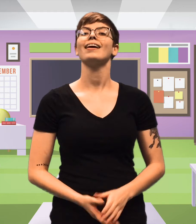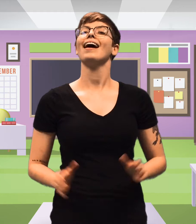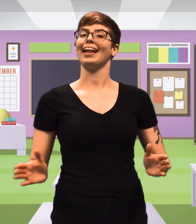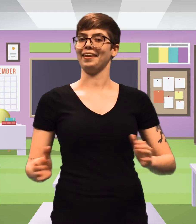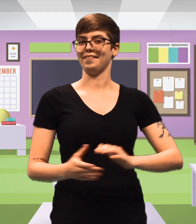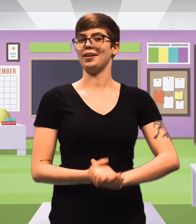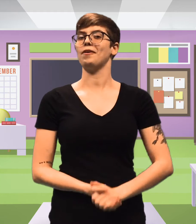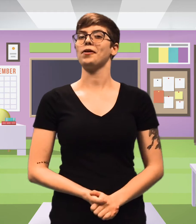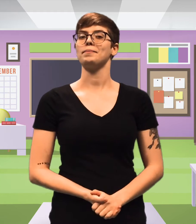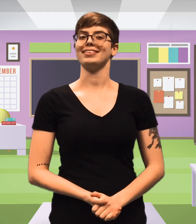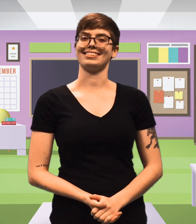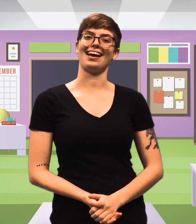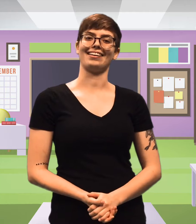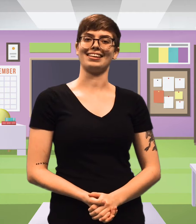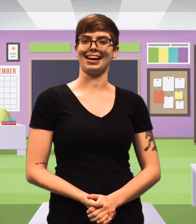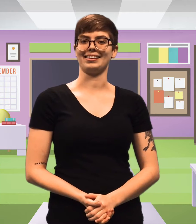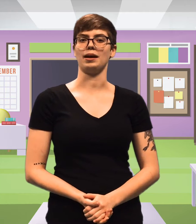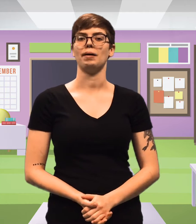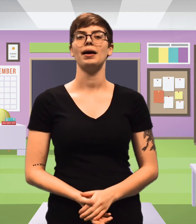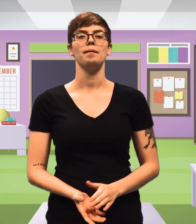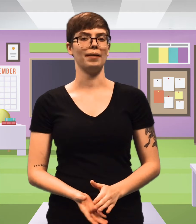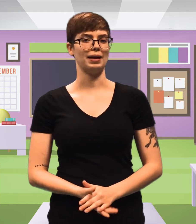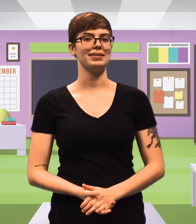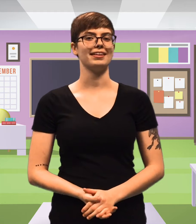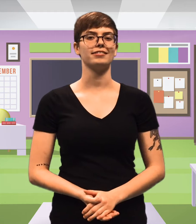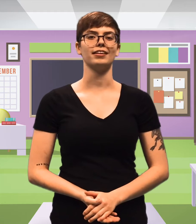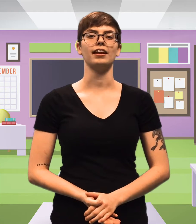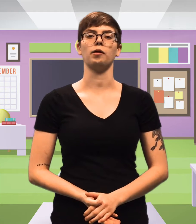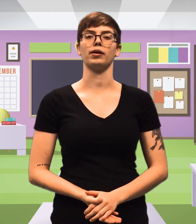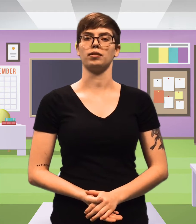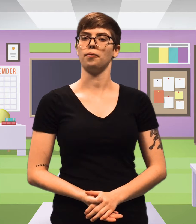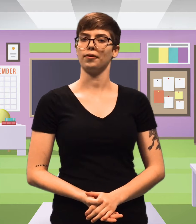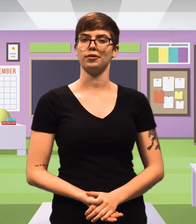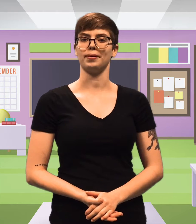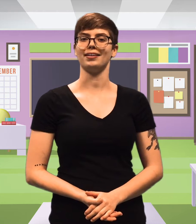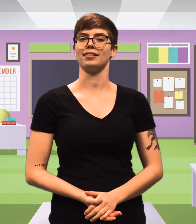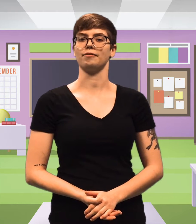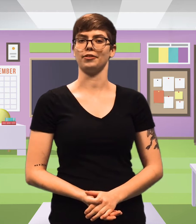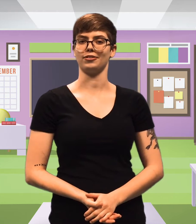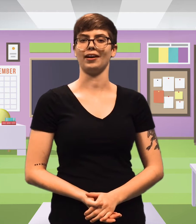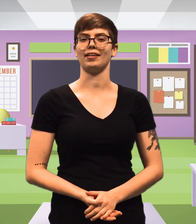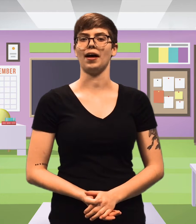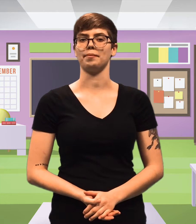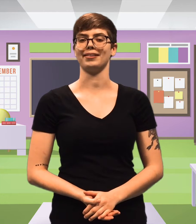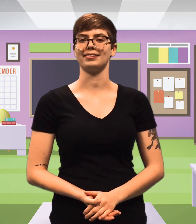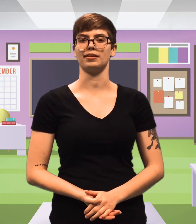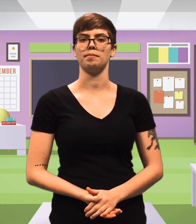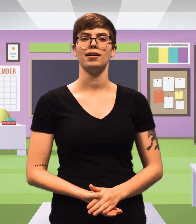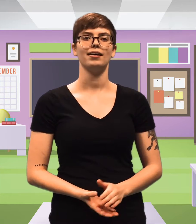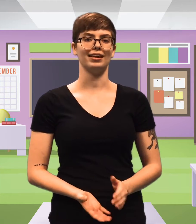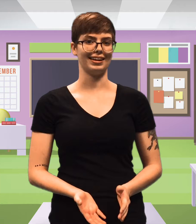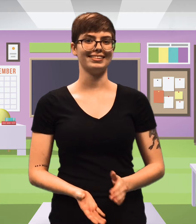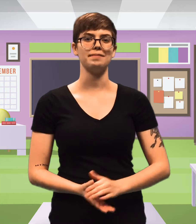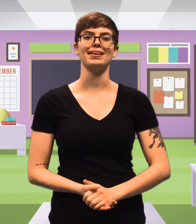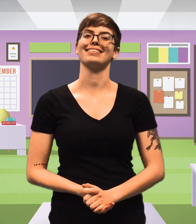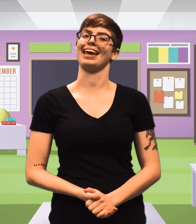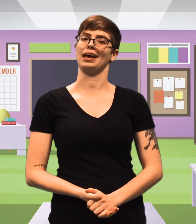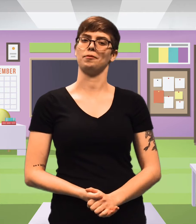Hello and welcome to Saturday Sign Time. My name is Kirsten and I work at the Port Orange Branch of the Volusia County Library System. Today's theme is animals.